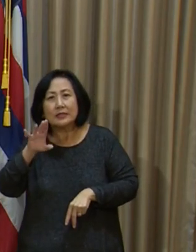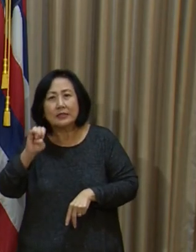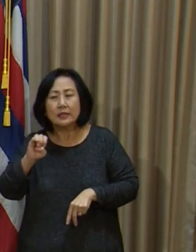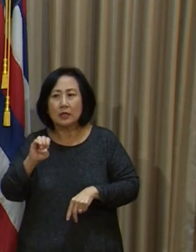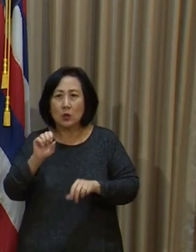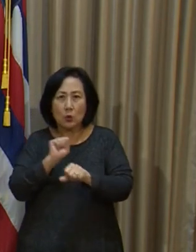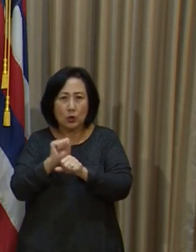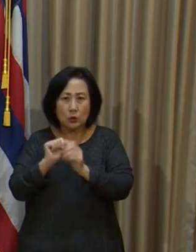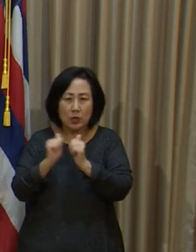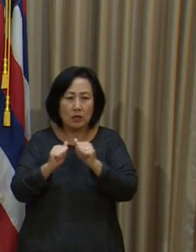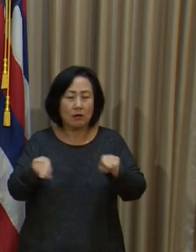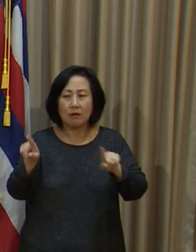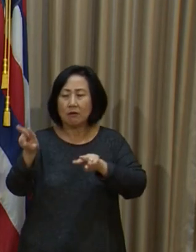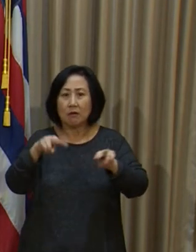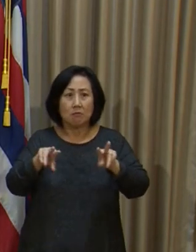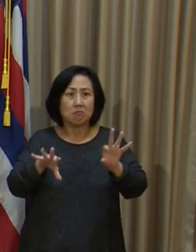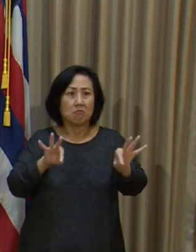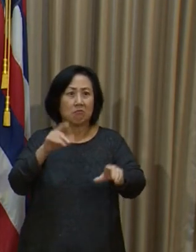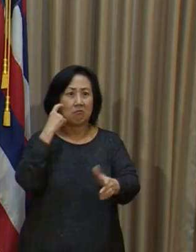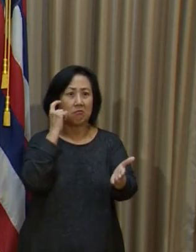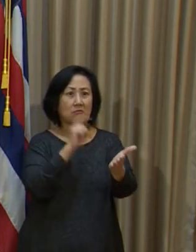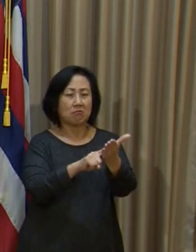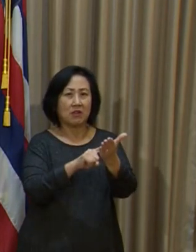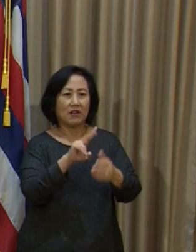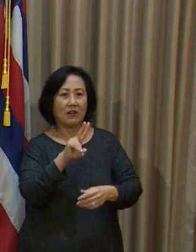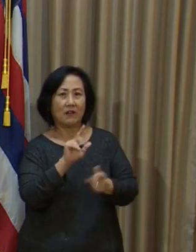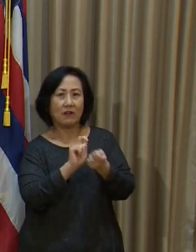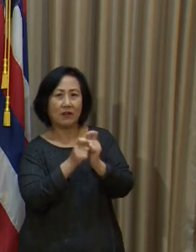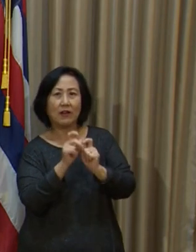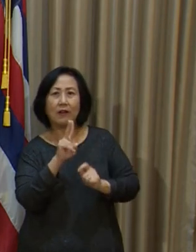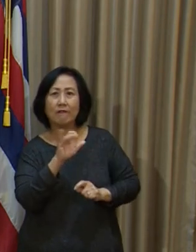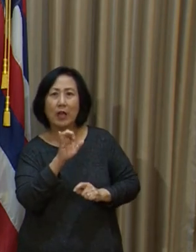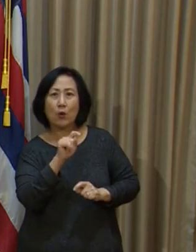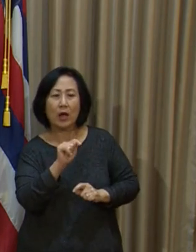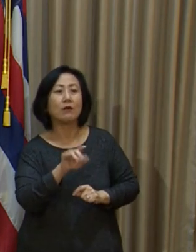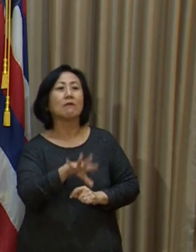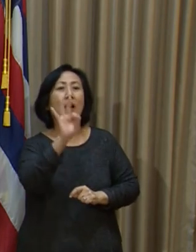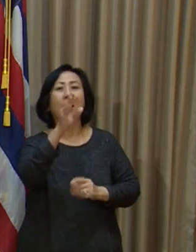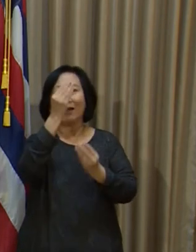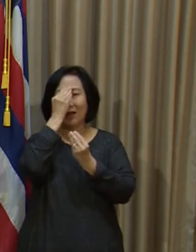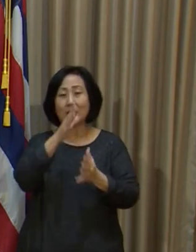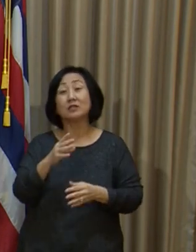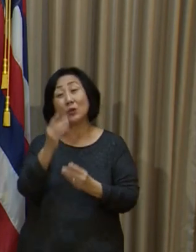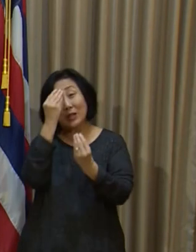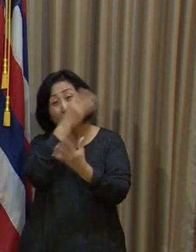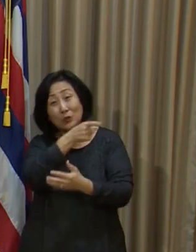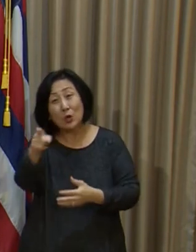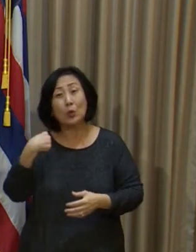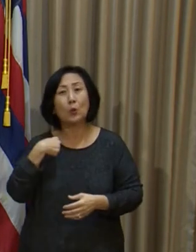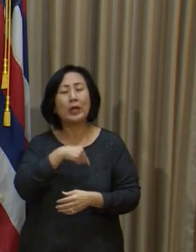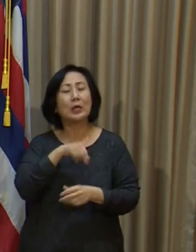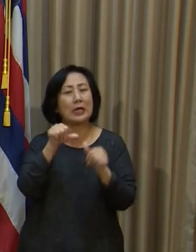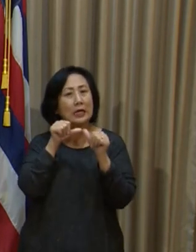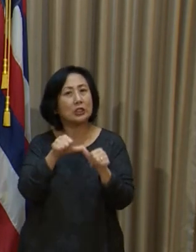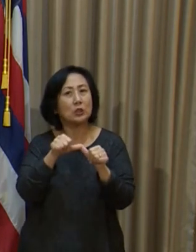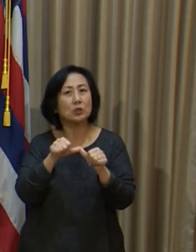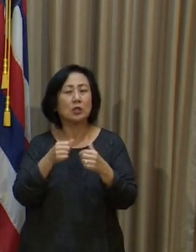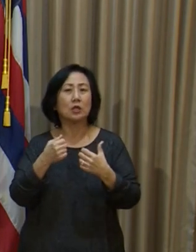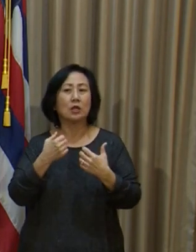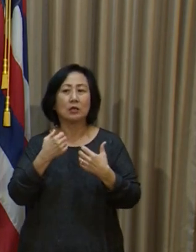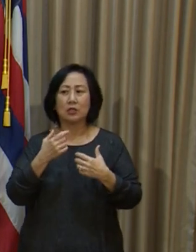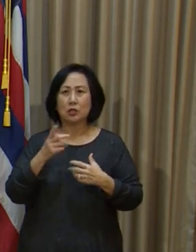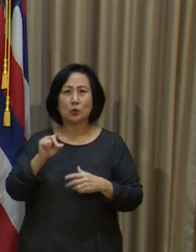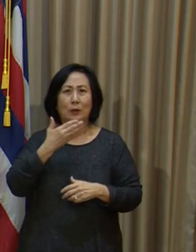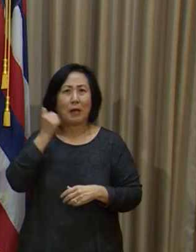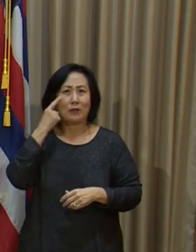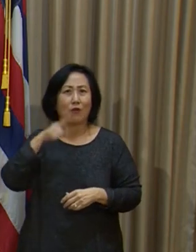to identify these variants. So just want to assure you that we continue to act in the best interests